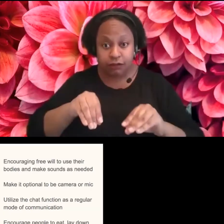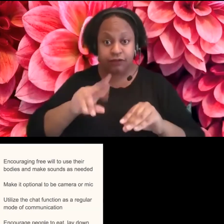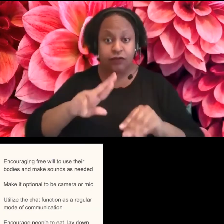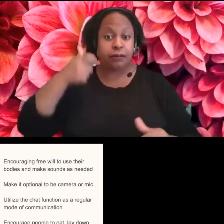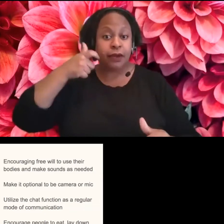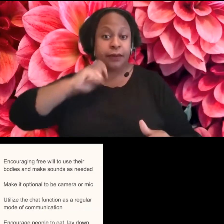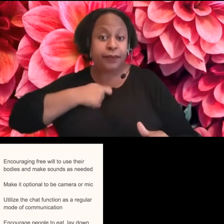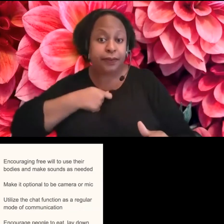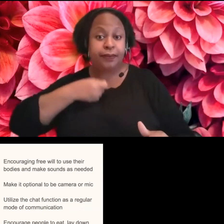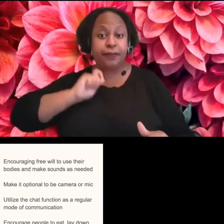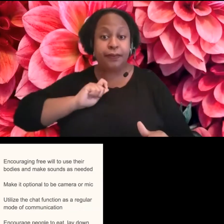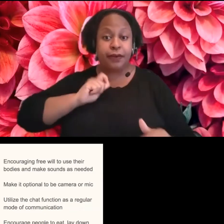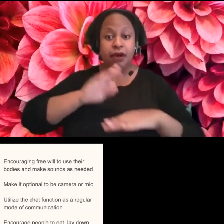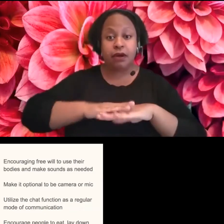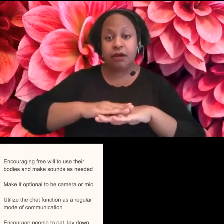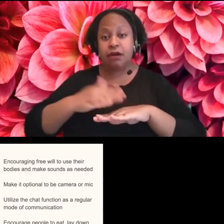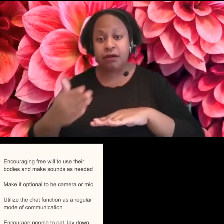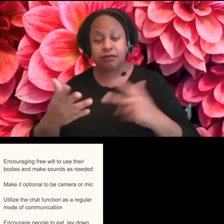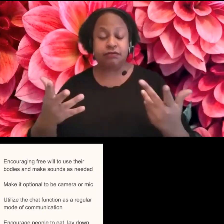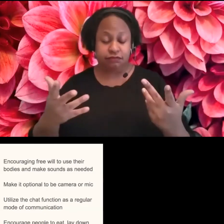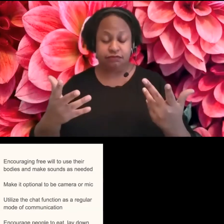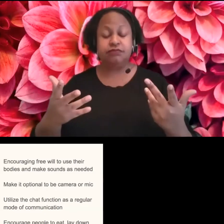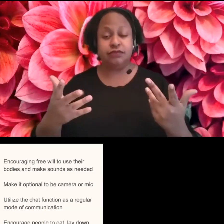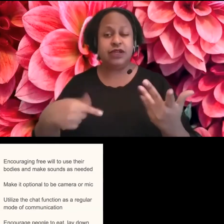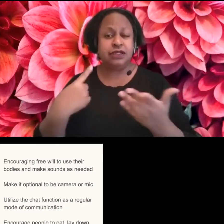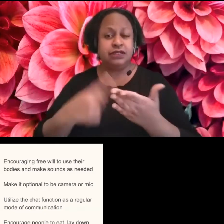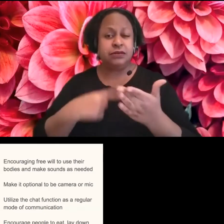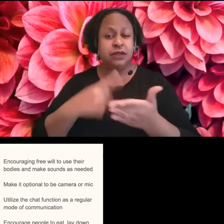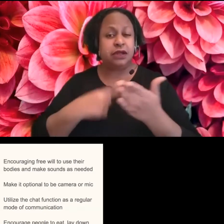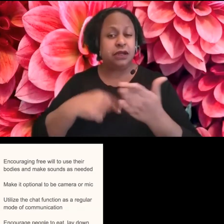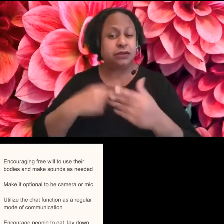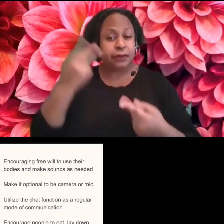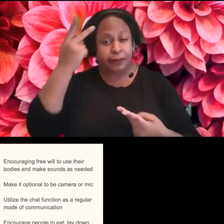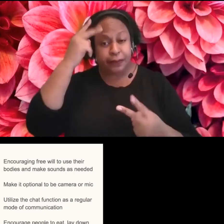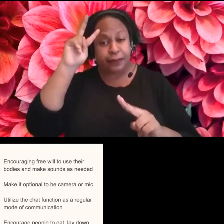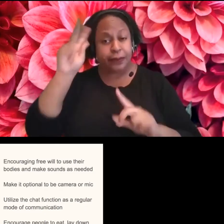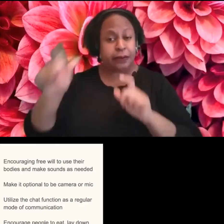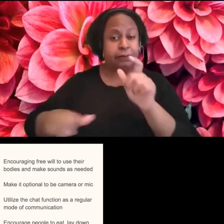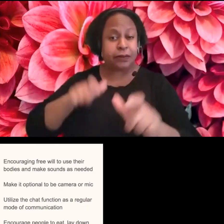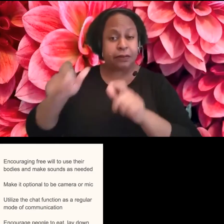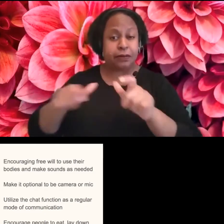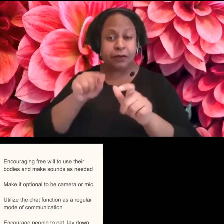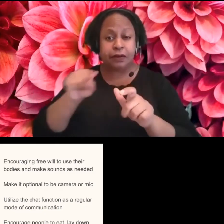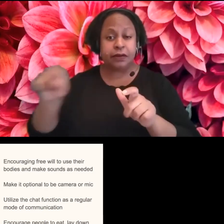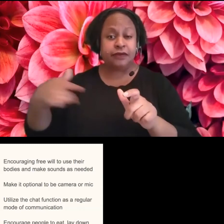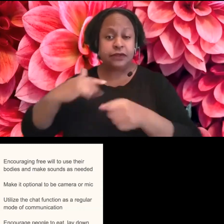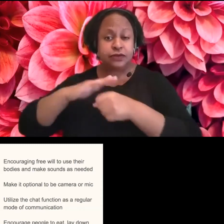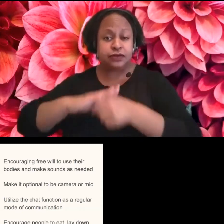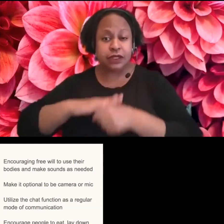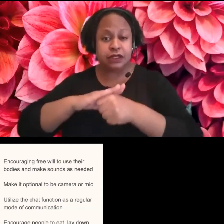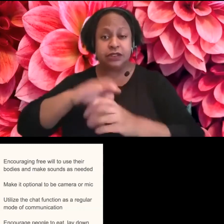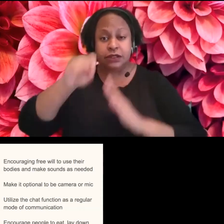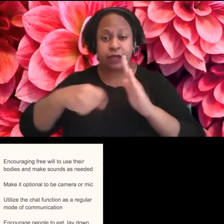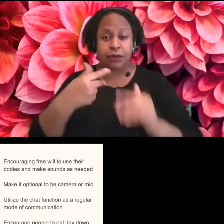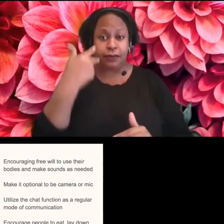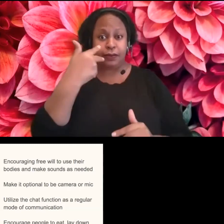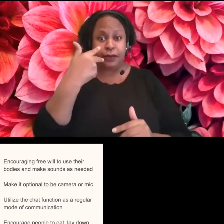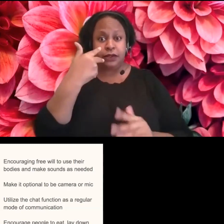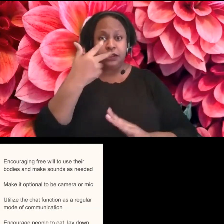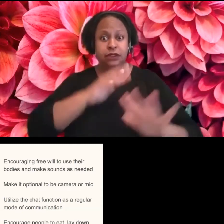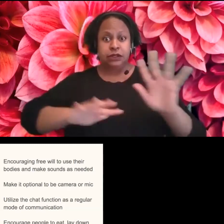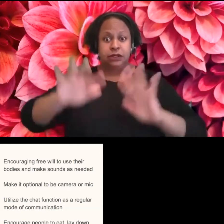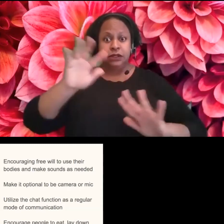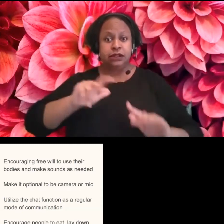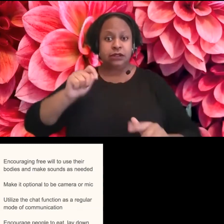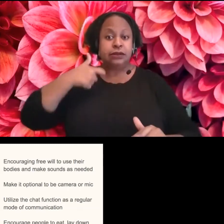I think sometimes we underestimate the stress and anxiety and overwhelming nature of that. Um, you know,